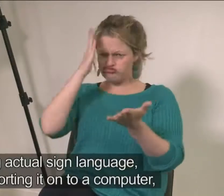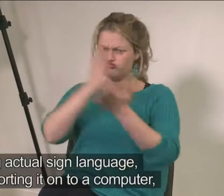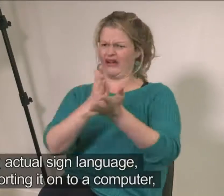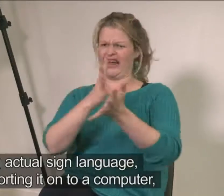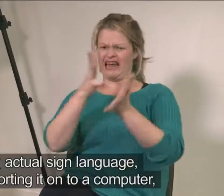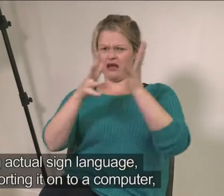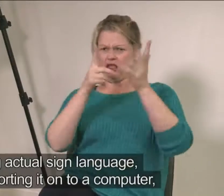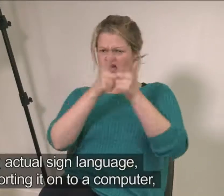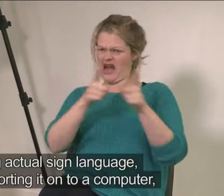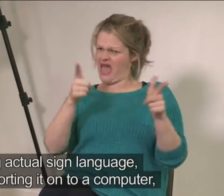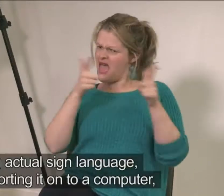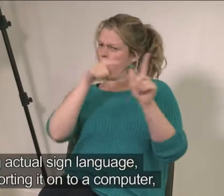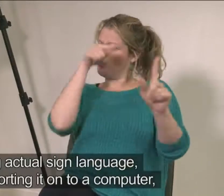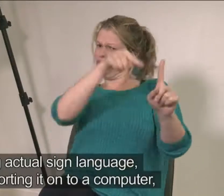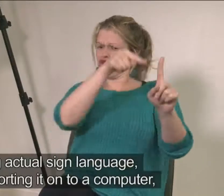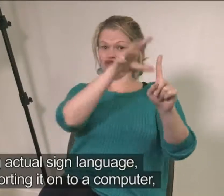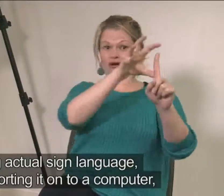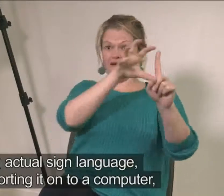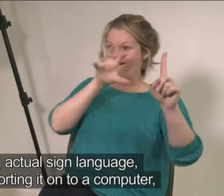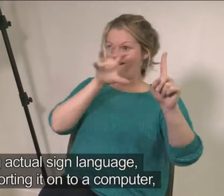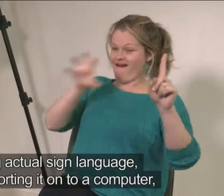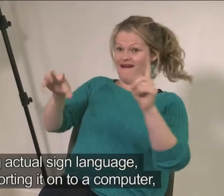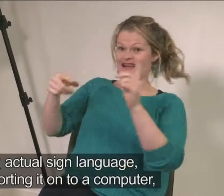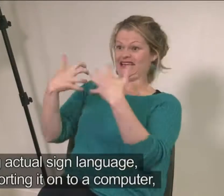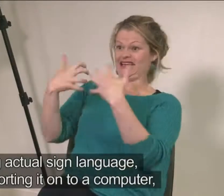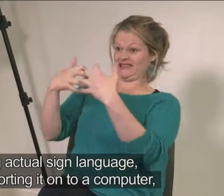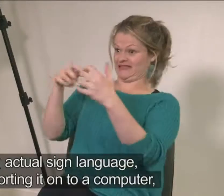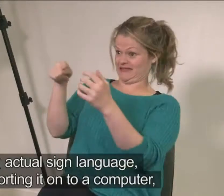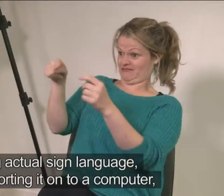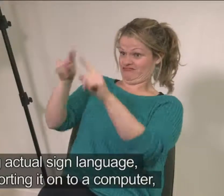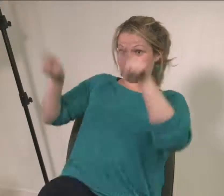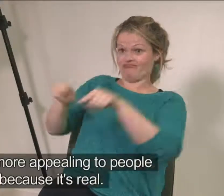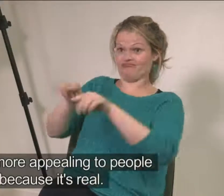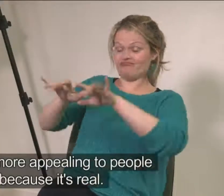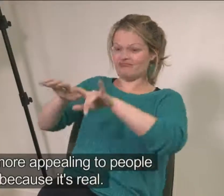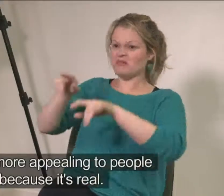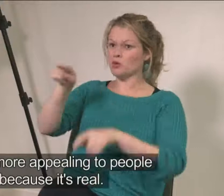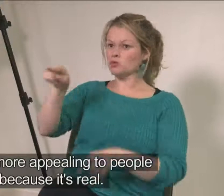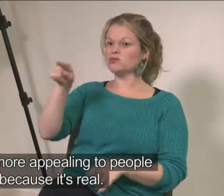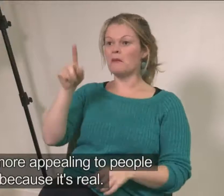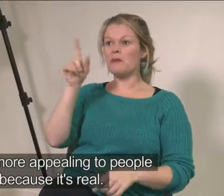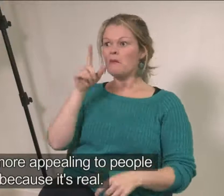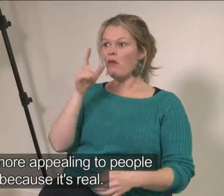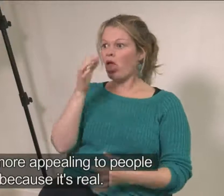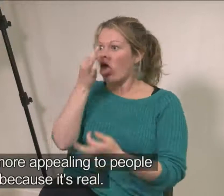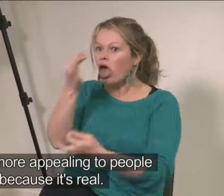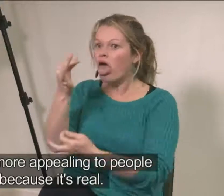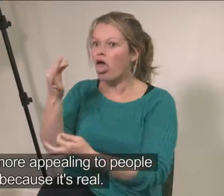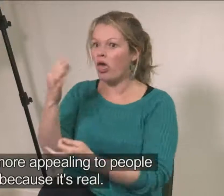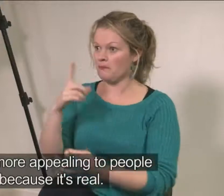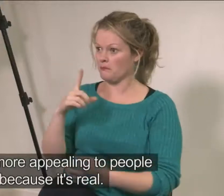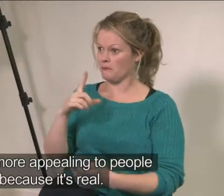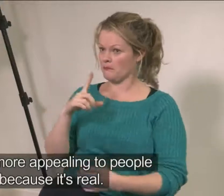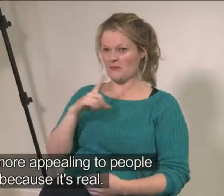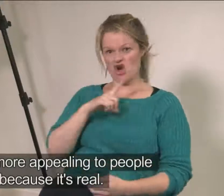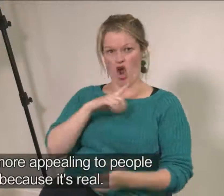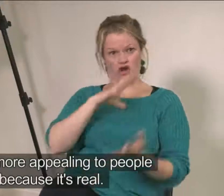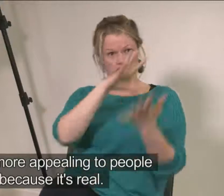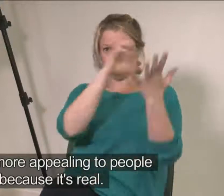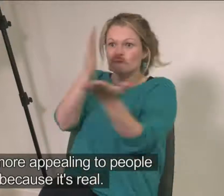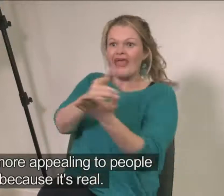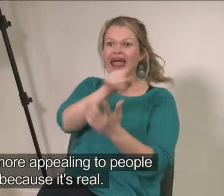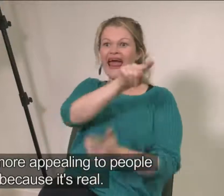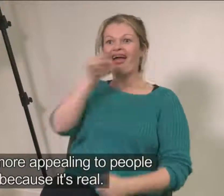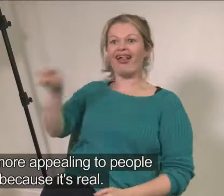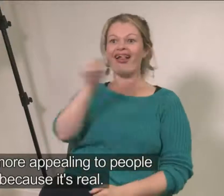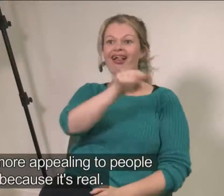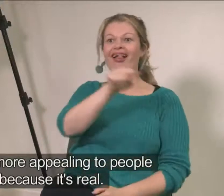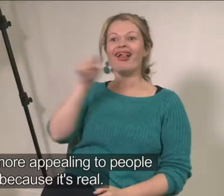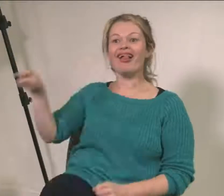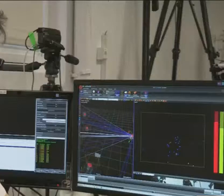Using actual sign language and exporting it onto a computer will be more appealing to people because it's real.